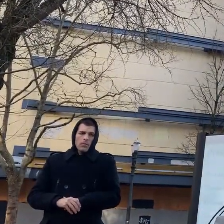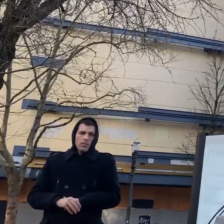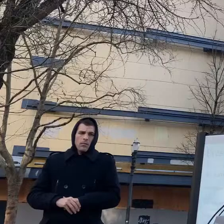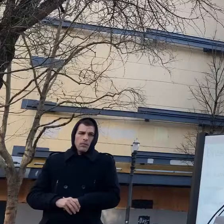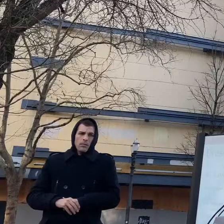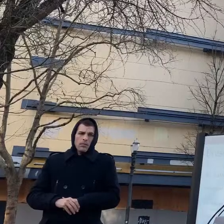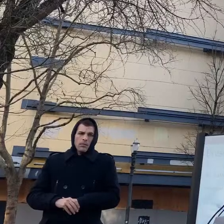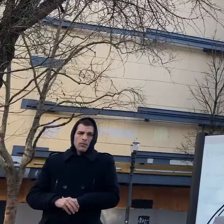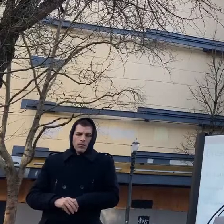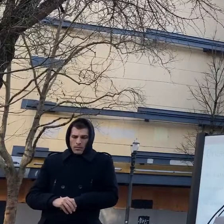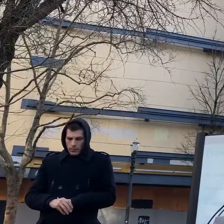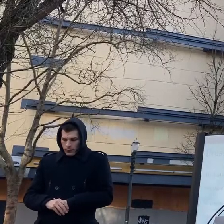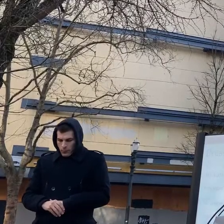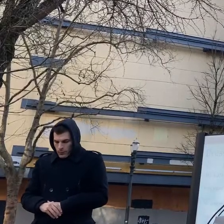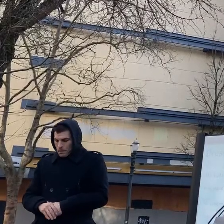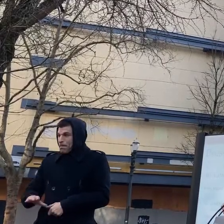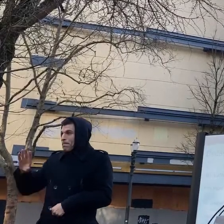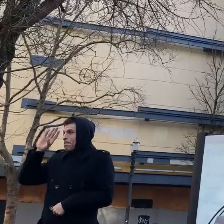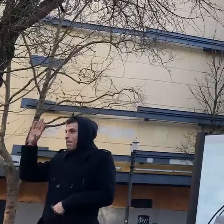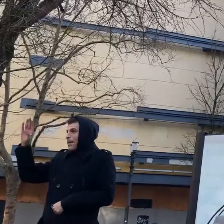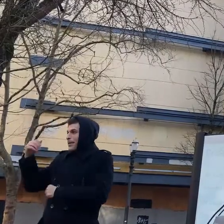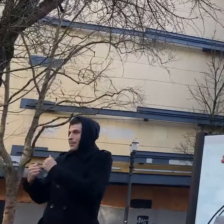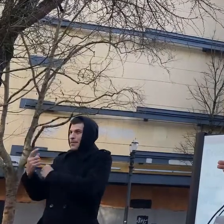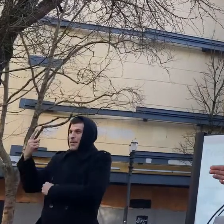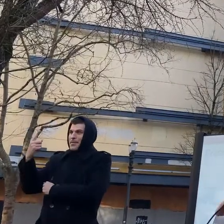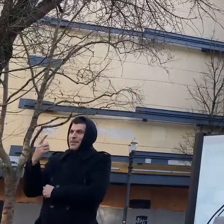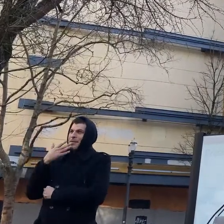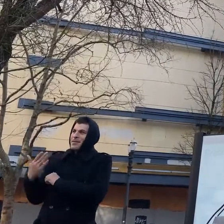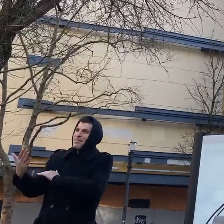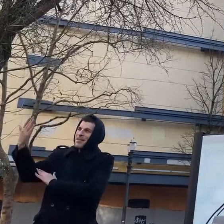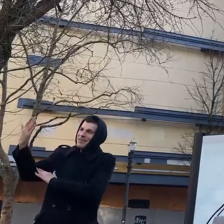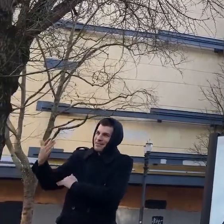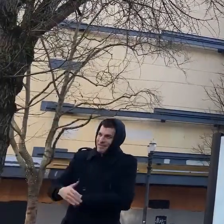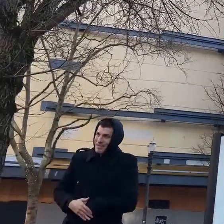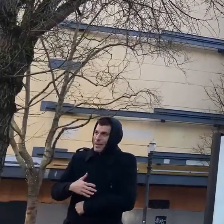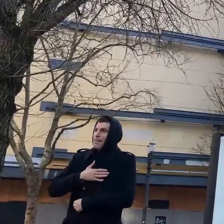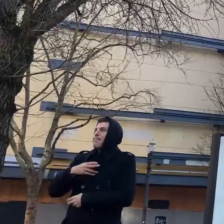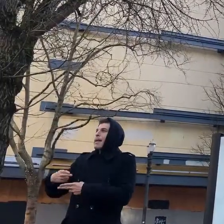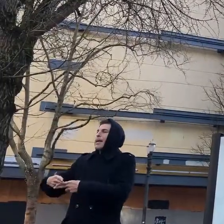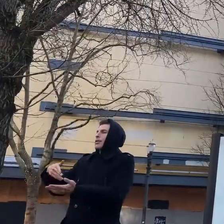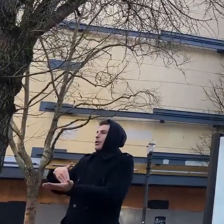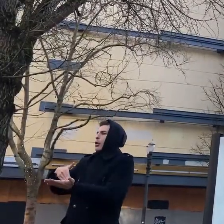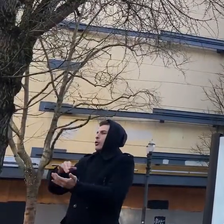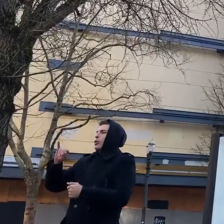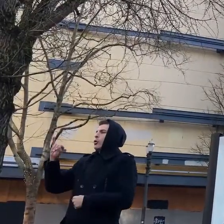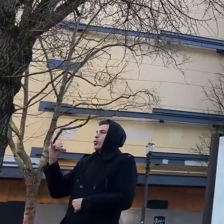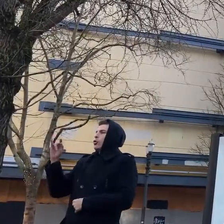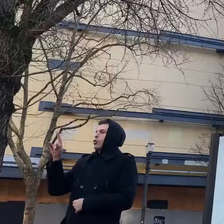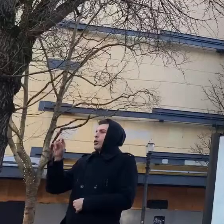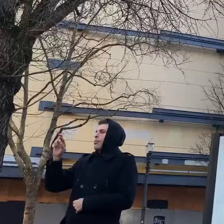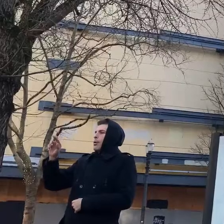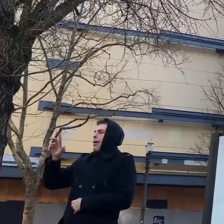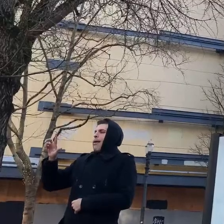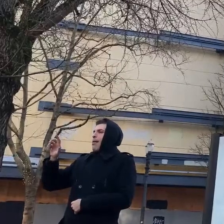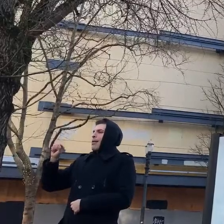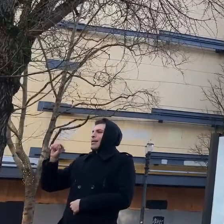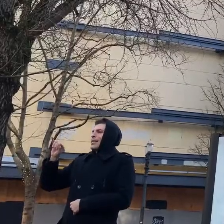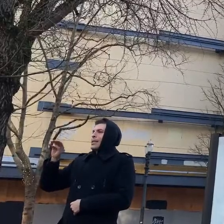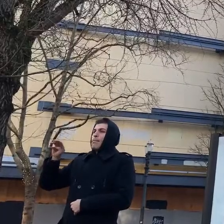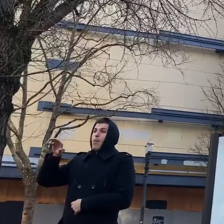on the environment of people my degree is in ecology and evolutionary biology from cornell university